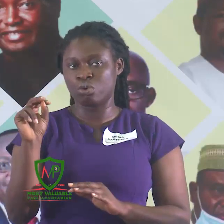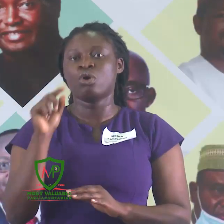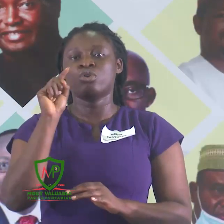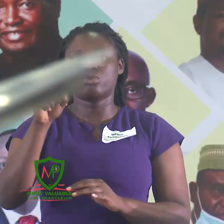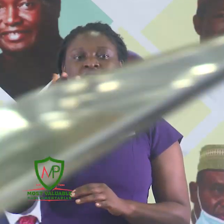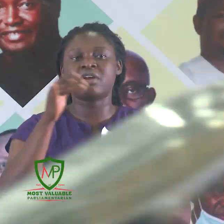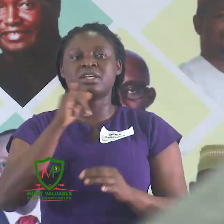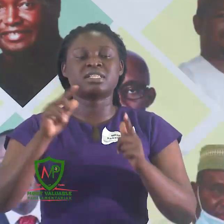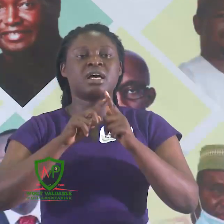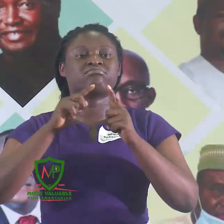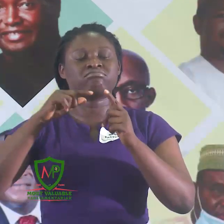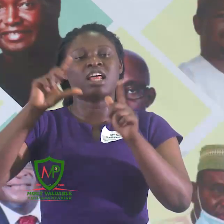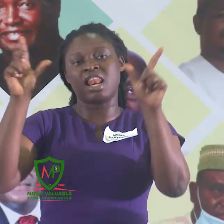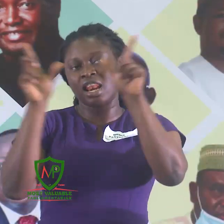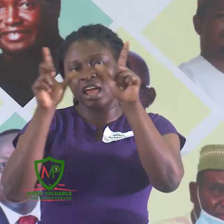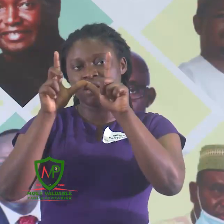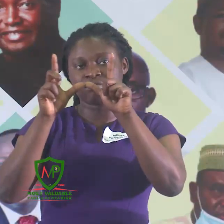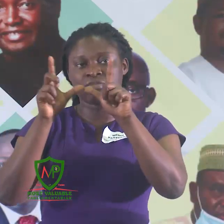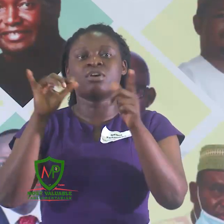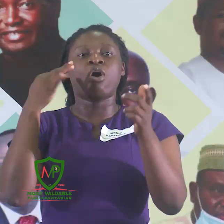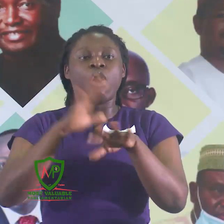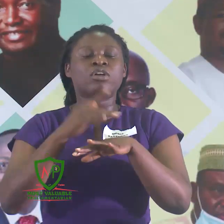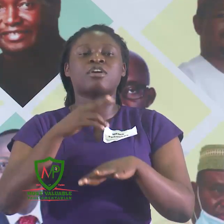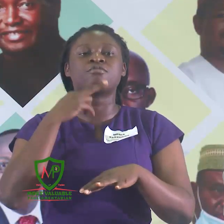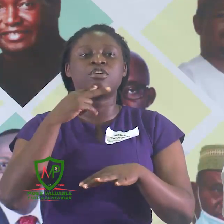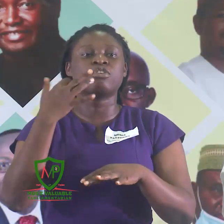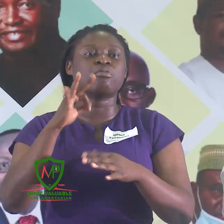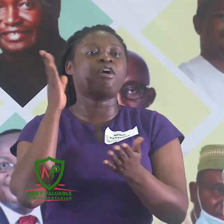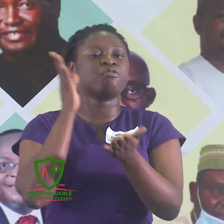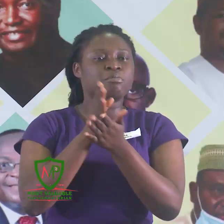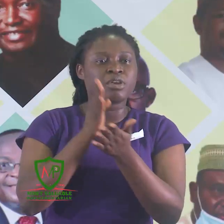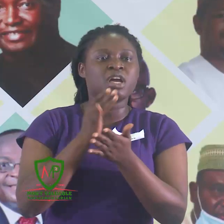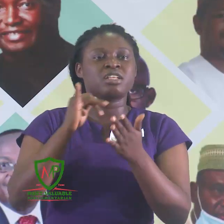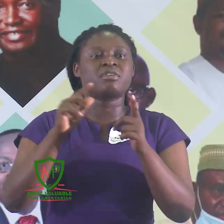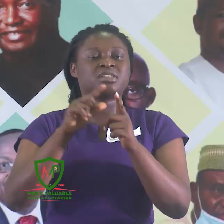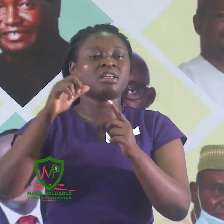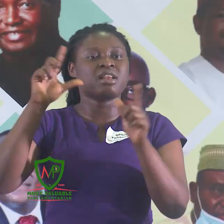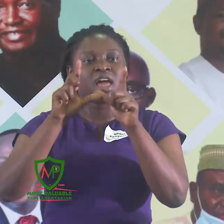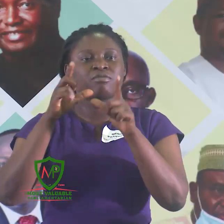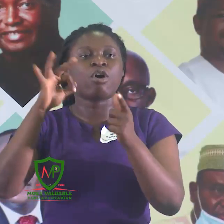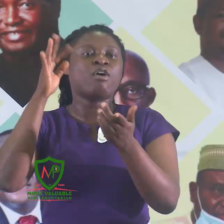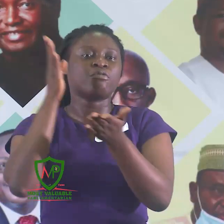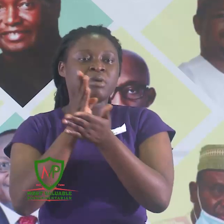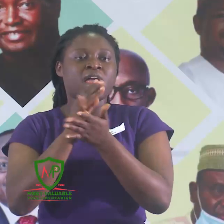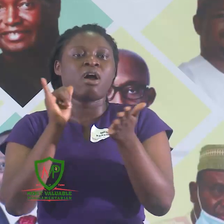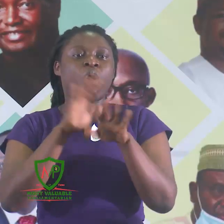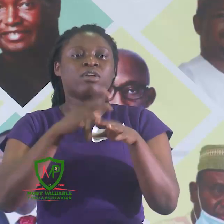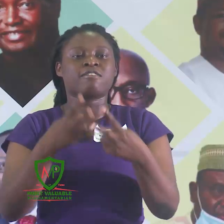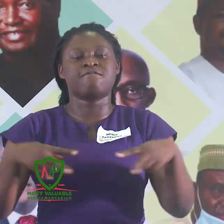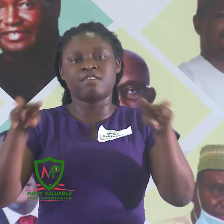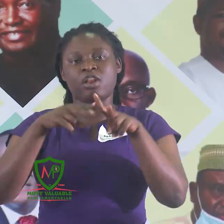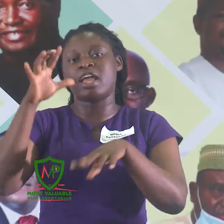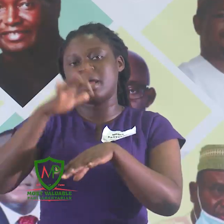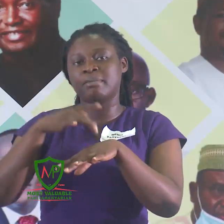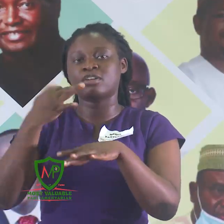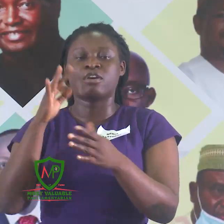a maximum that you will earn on the volume of bills. There is a maximum you will earn on the value and impact